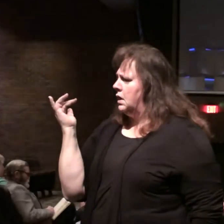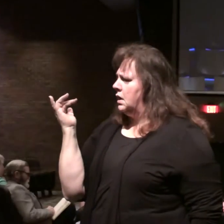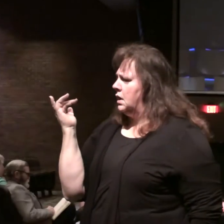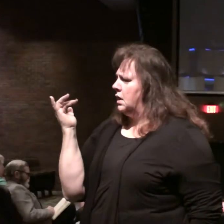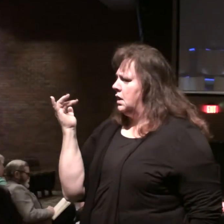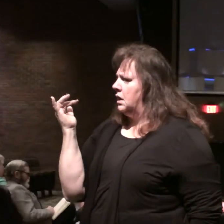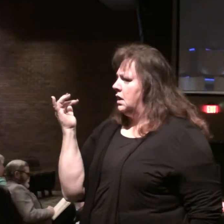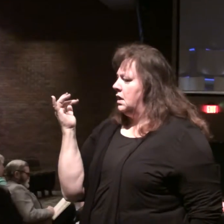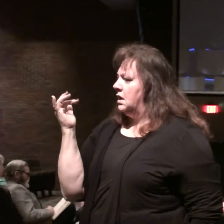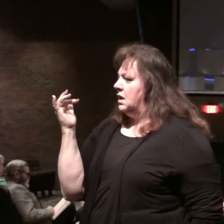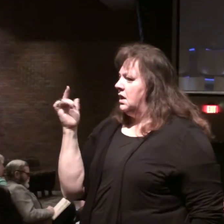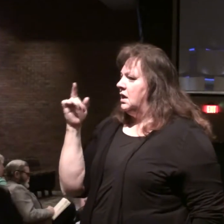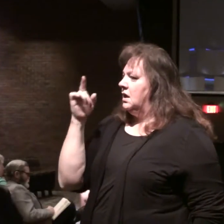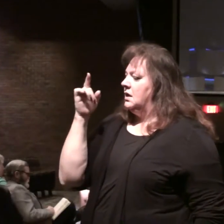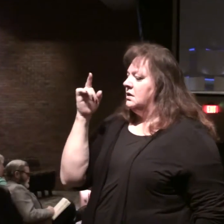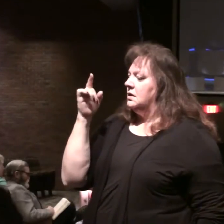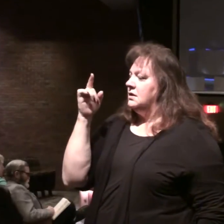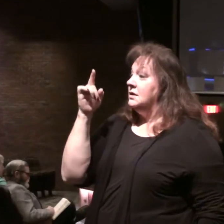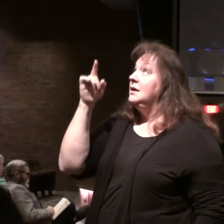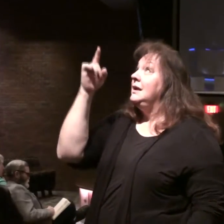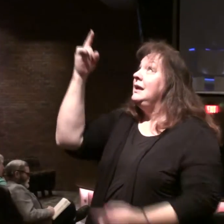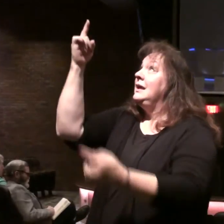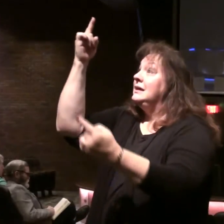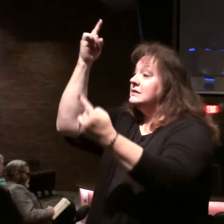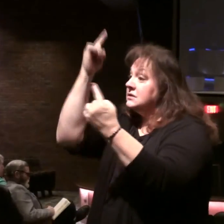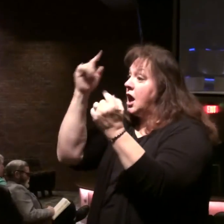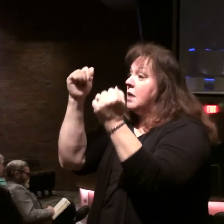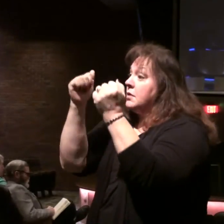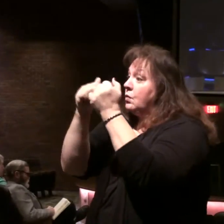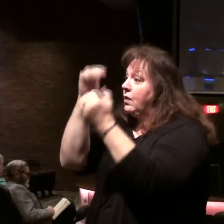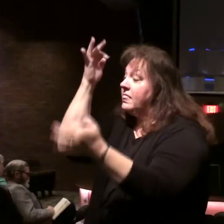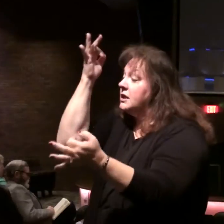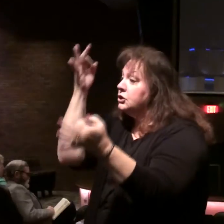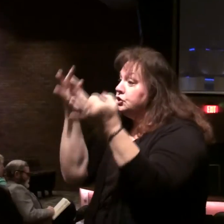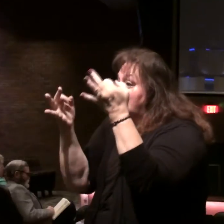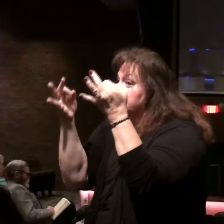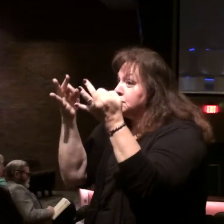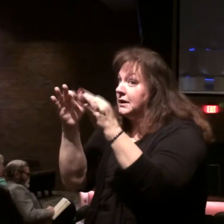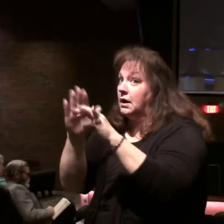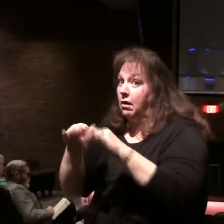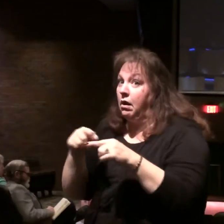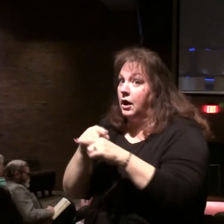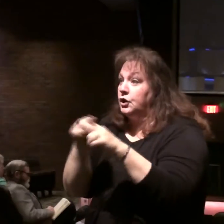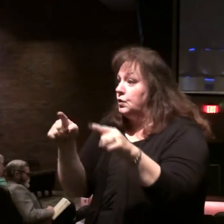He's coming in judgment on the unbelieving world